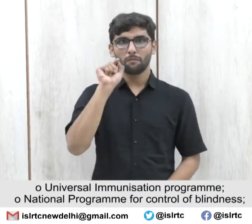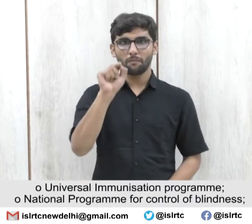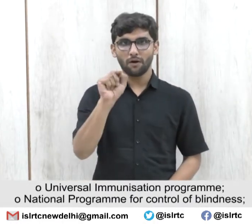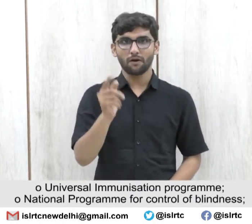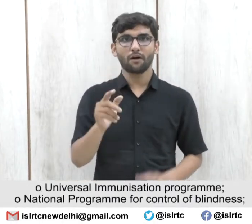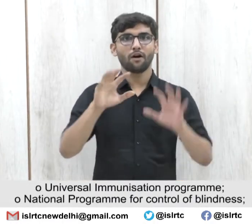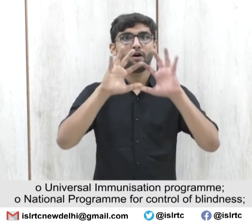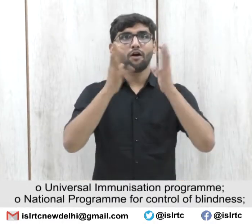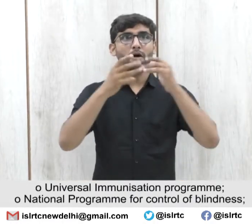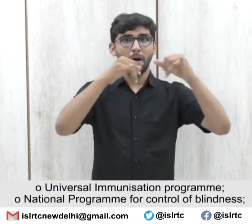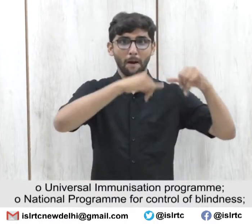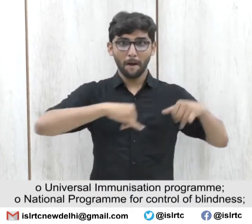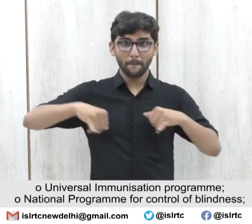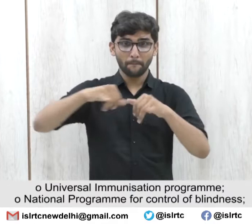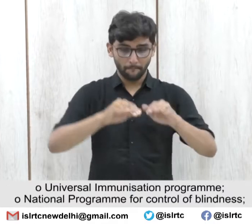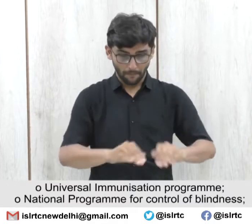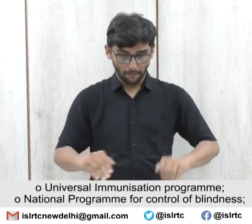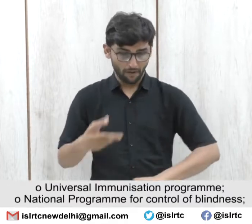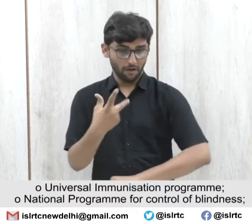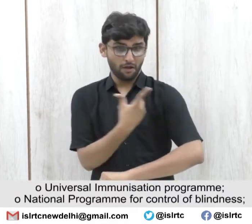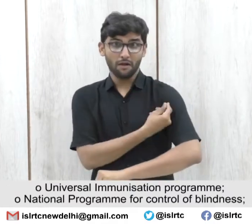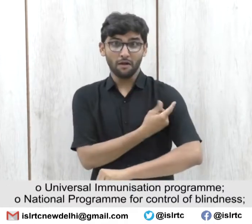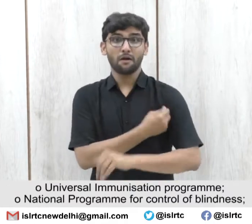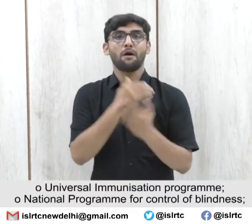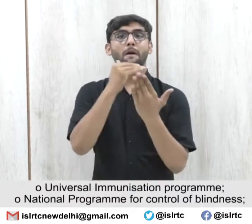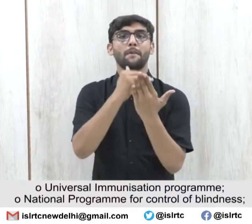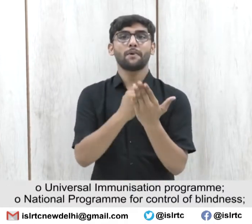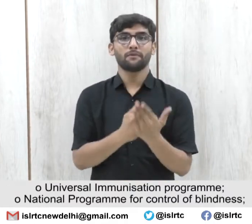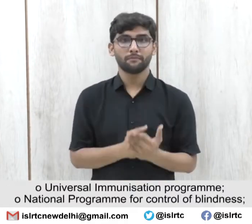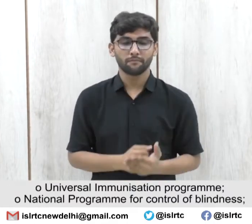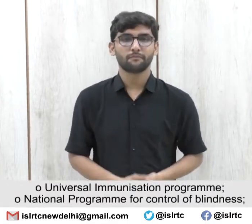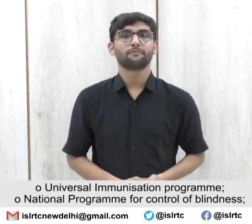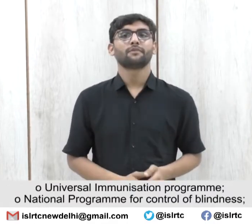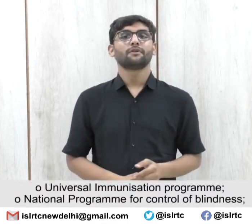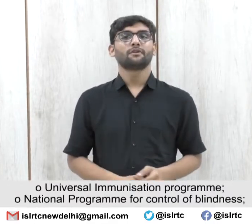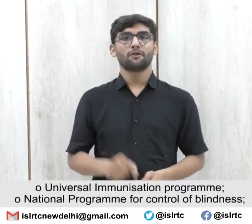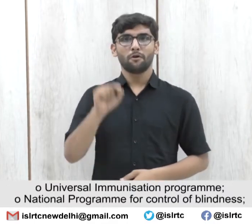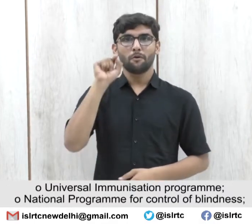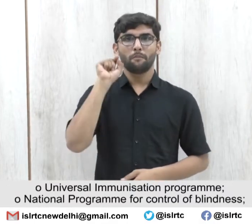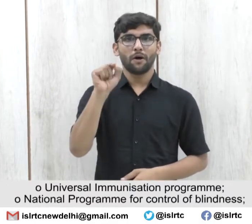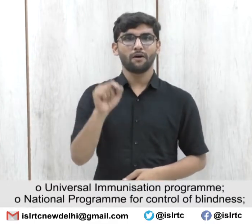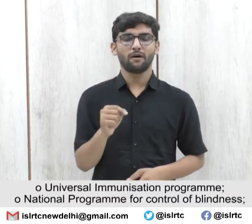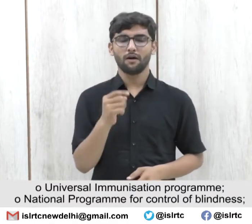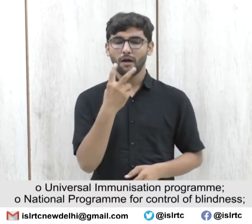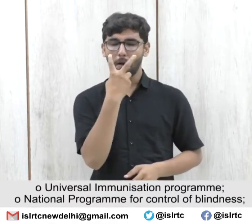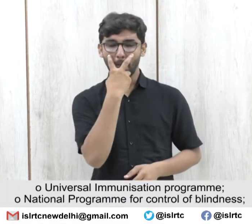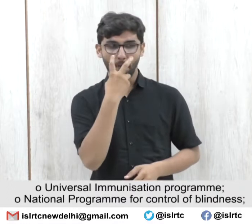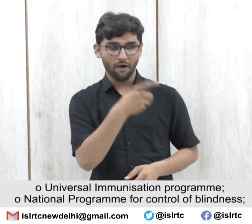Immunization Program. 4.1 National Program